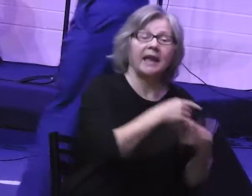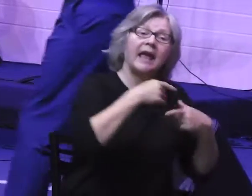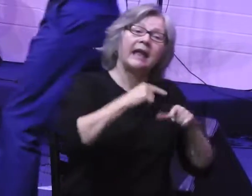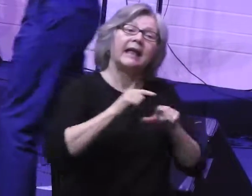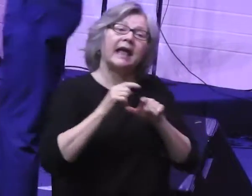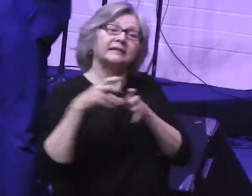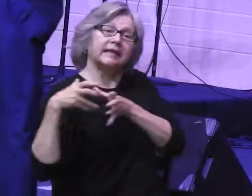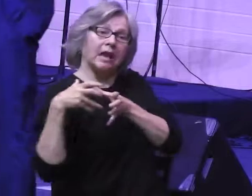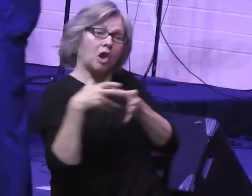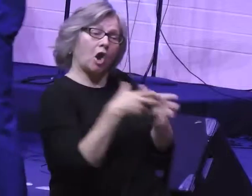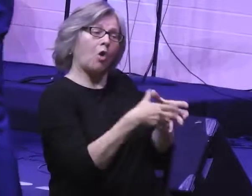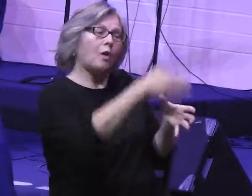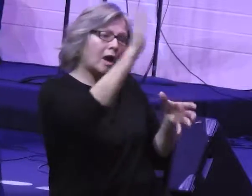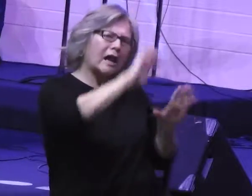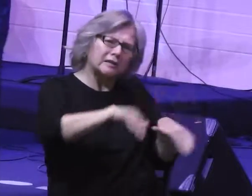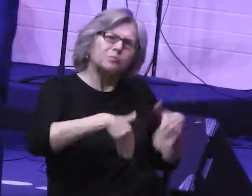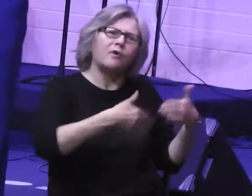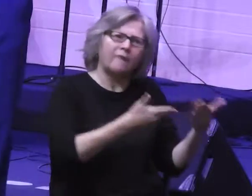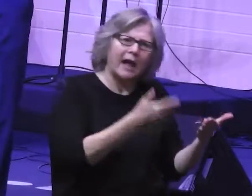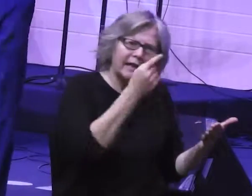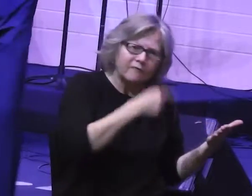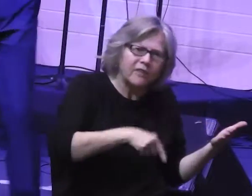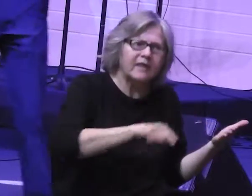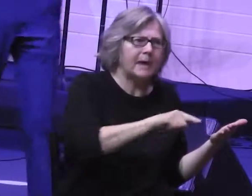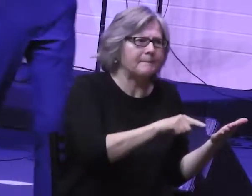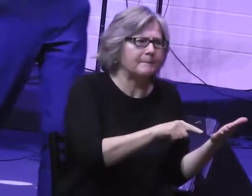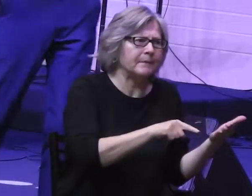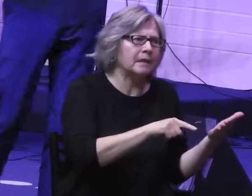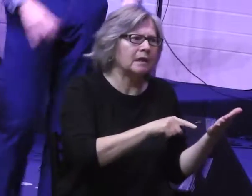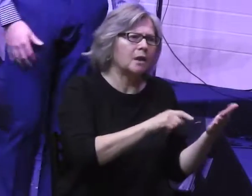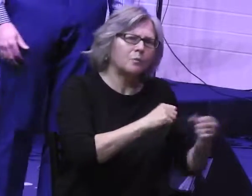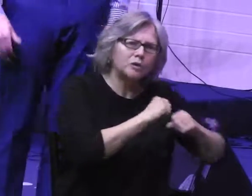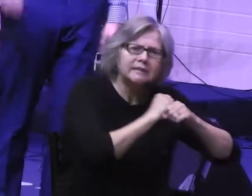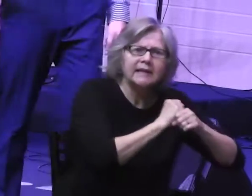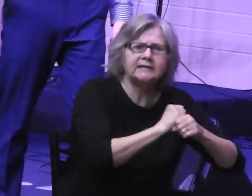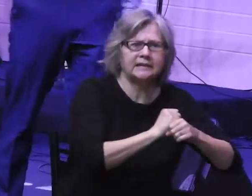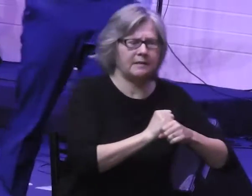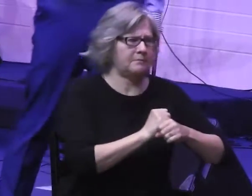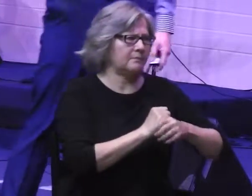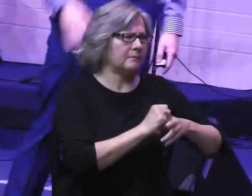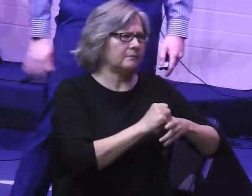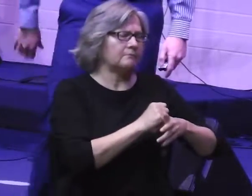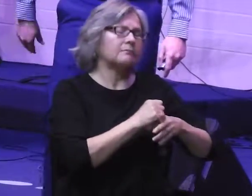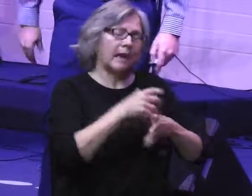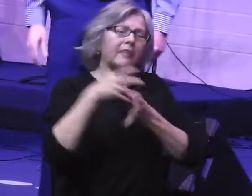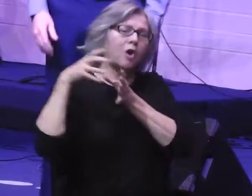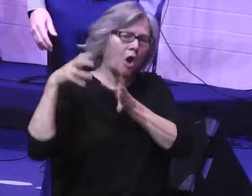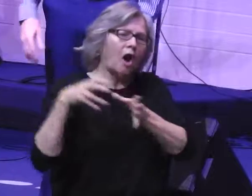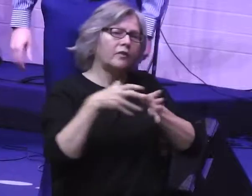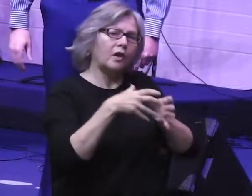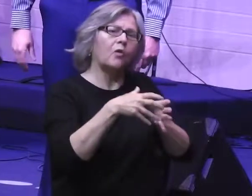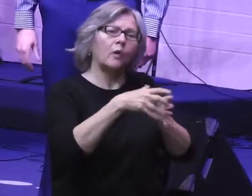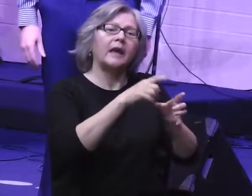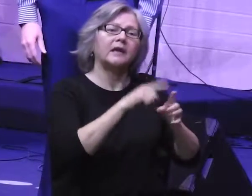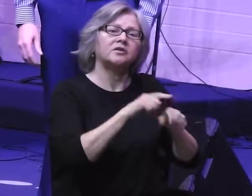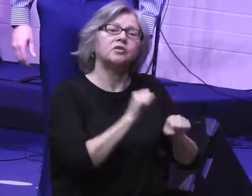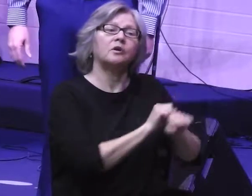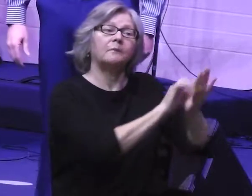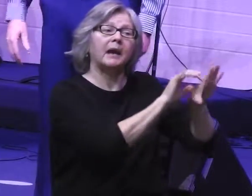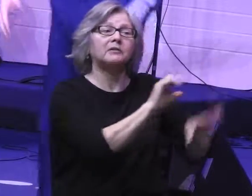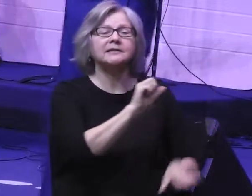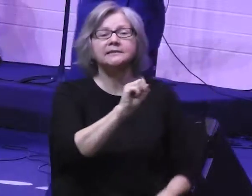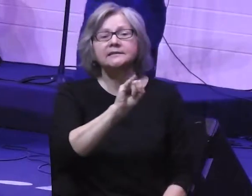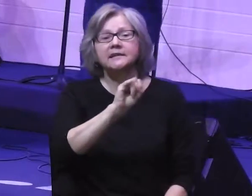miraculously providing for them in the desert. He's miraculously protecting them. And they're on their way to Mount